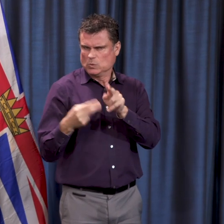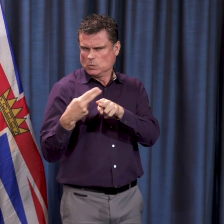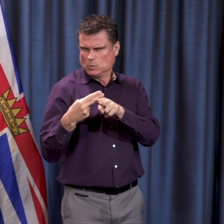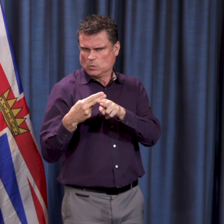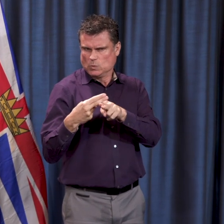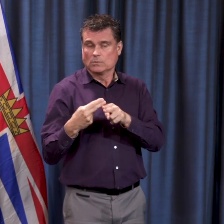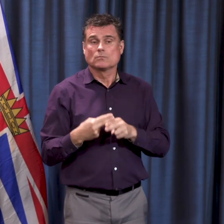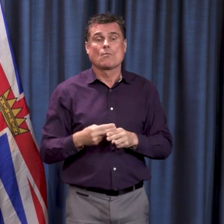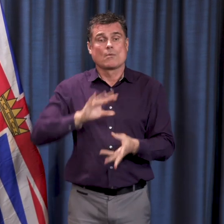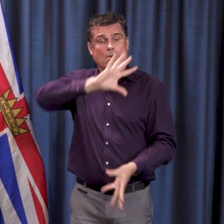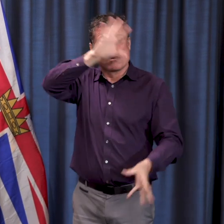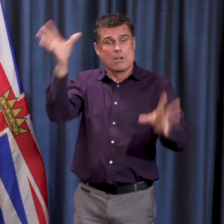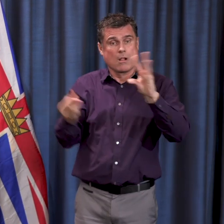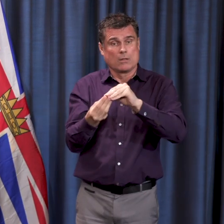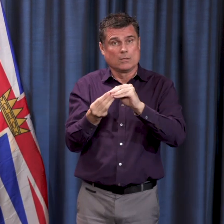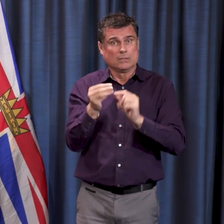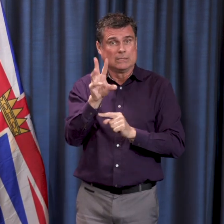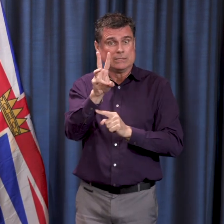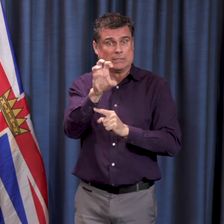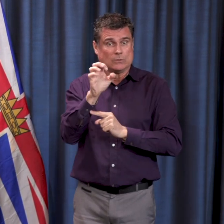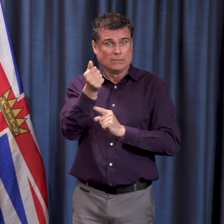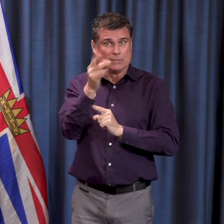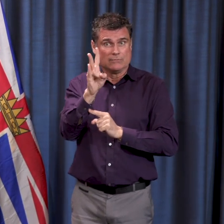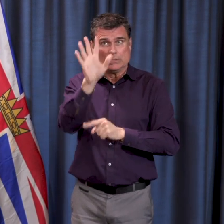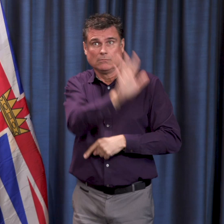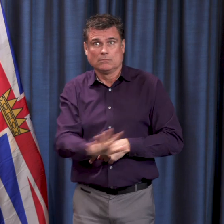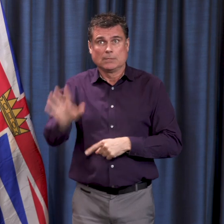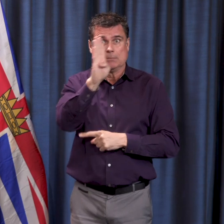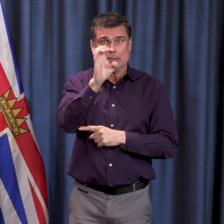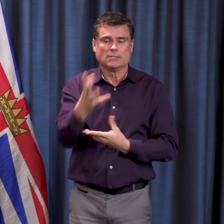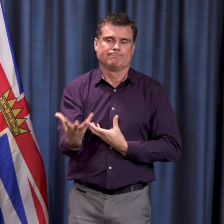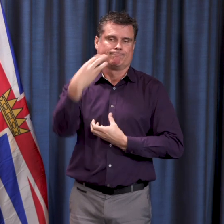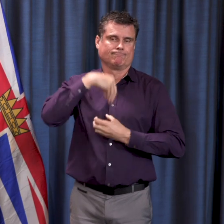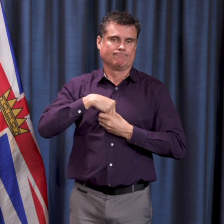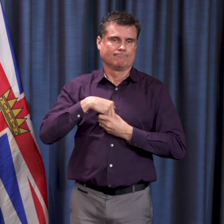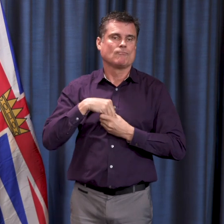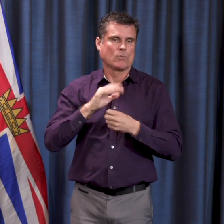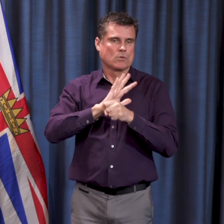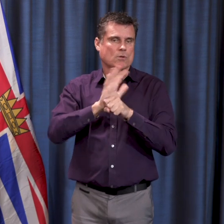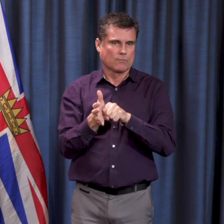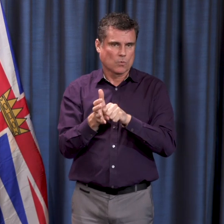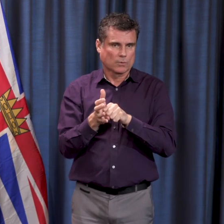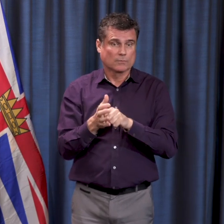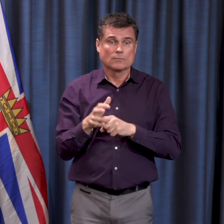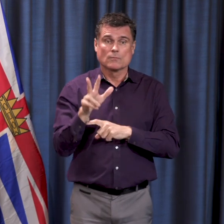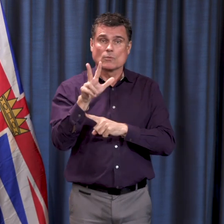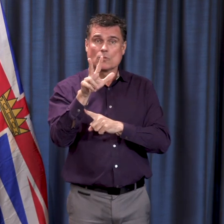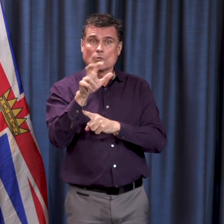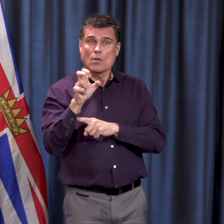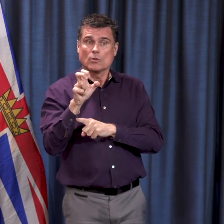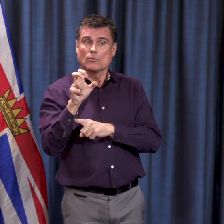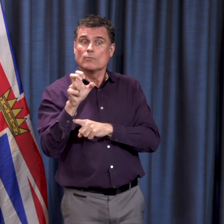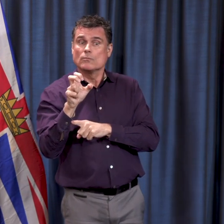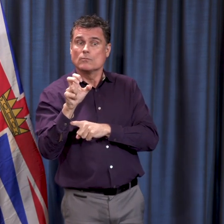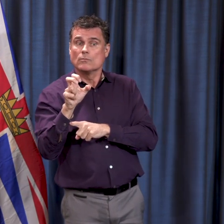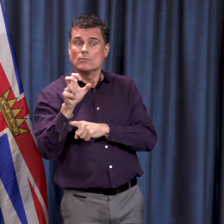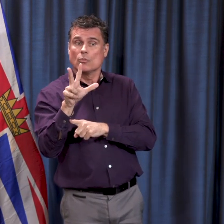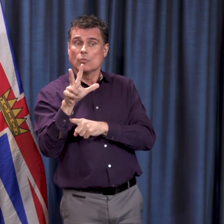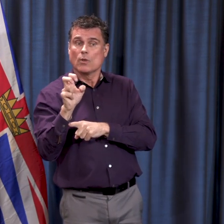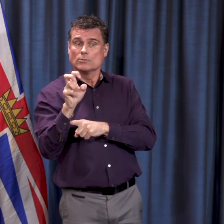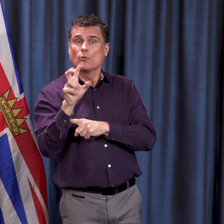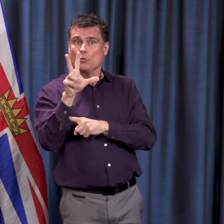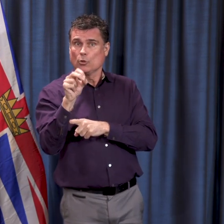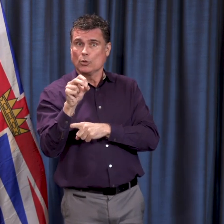test positive cases, 330 of those are in Vancouver Coastal Health, 194 in Fraser Health,